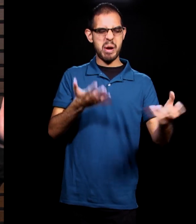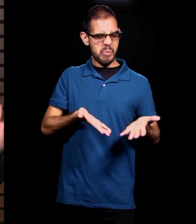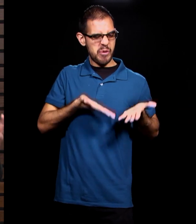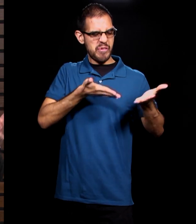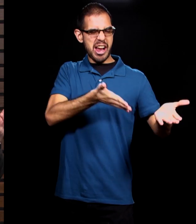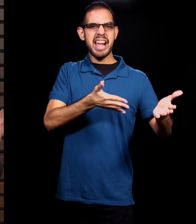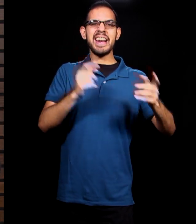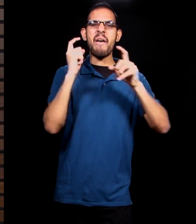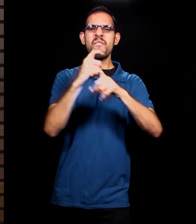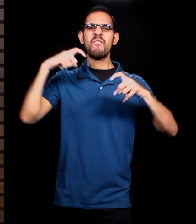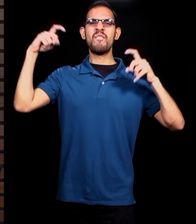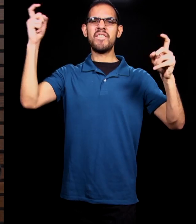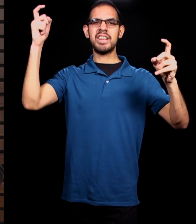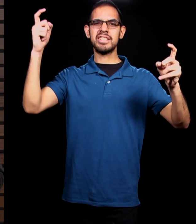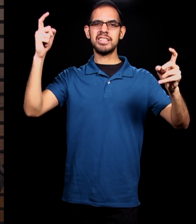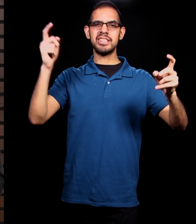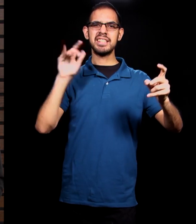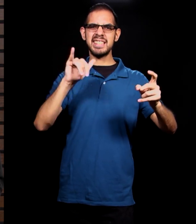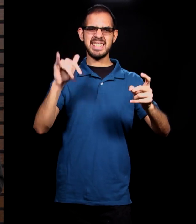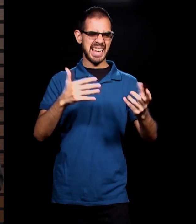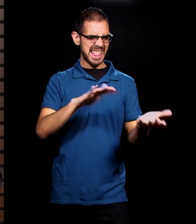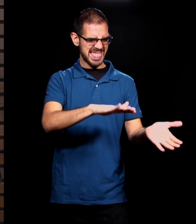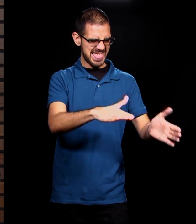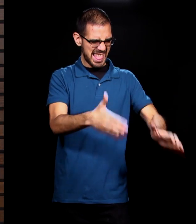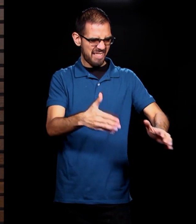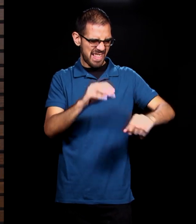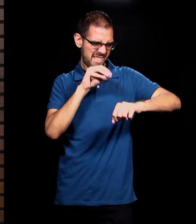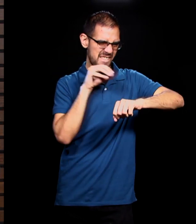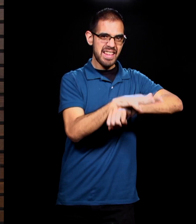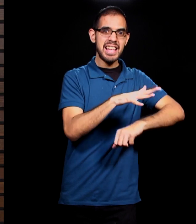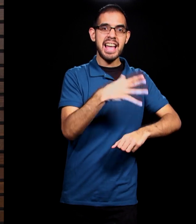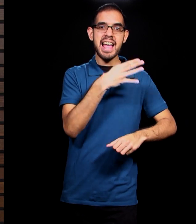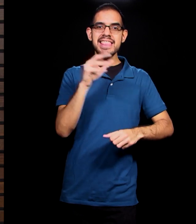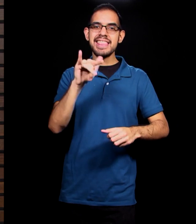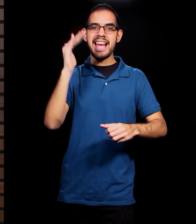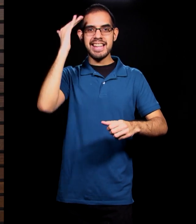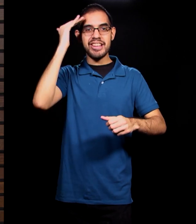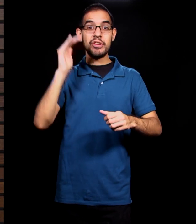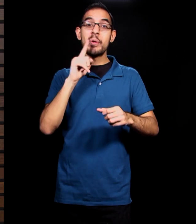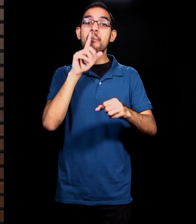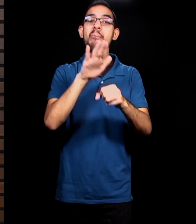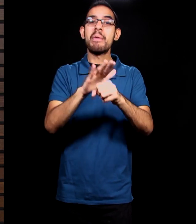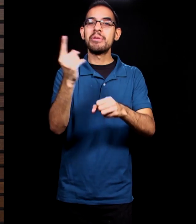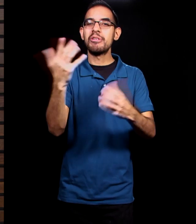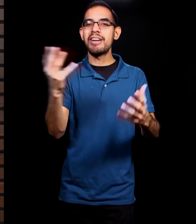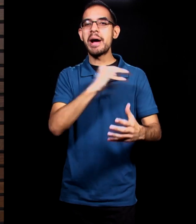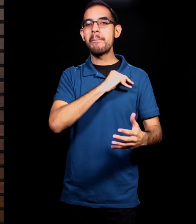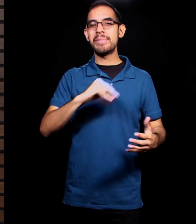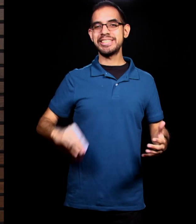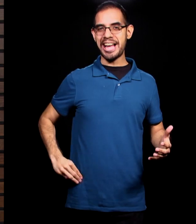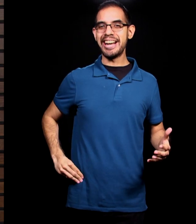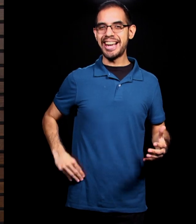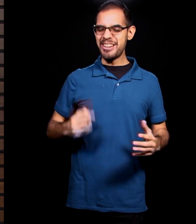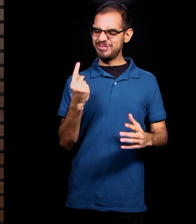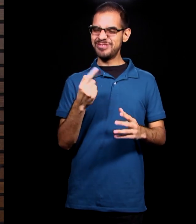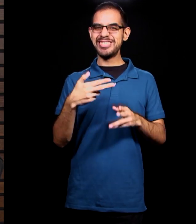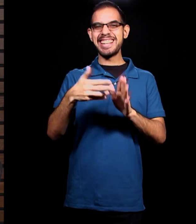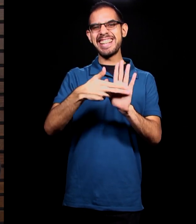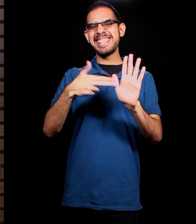the deathly effects of his work. And of course, we know that that promised one is the Messiah, Jesus Christ. It is at the cross, beloved,